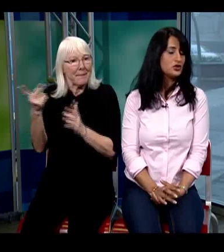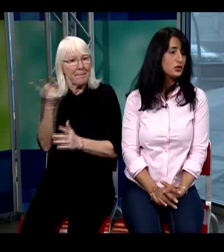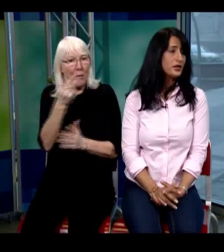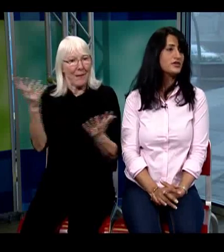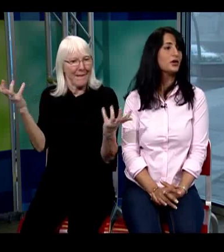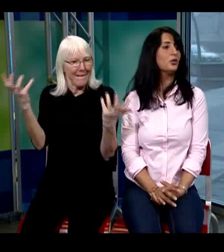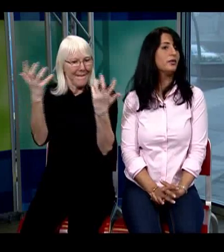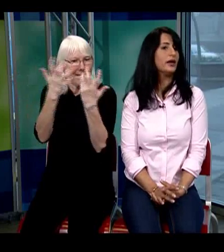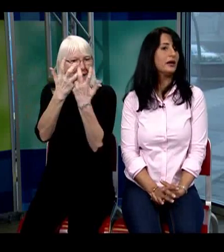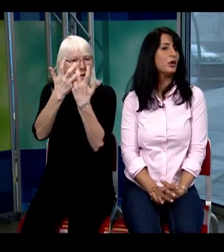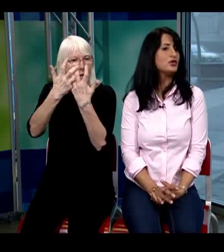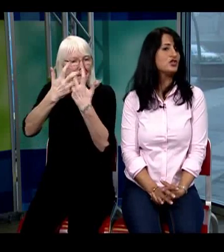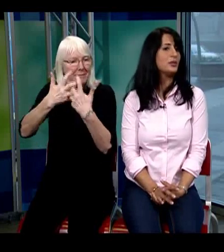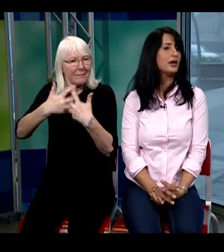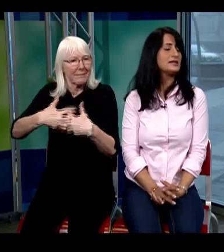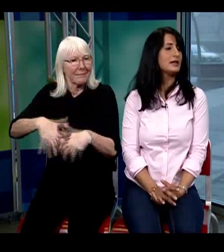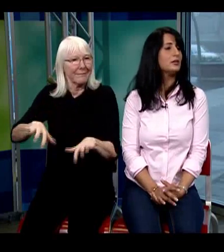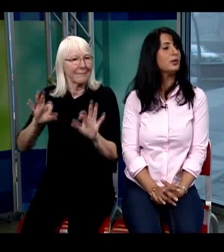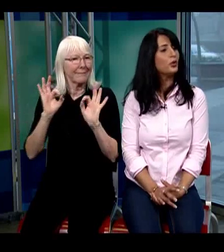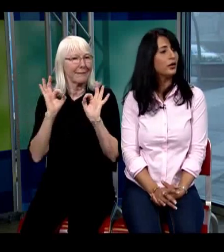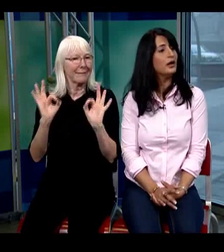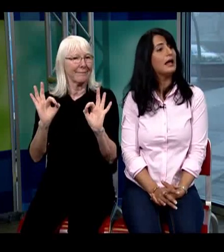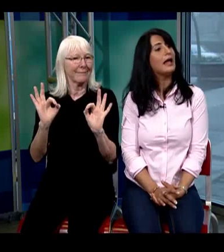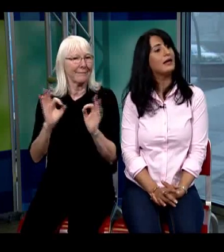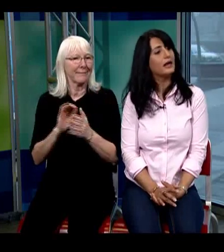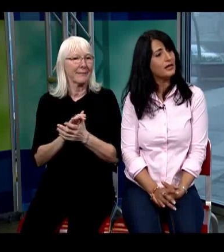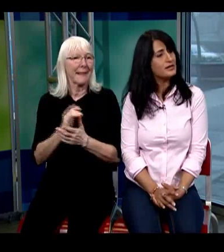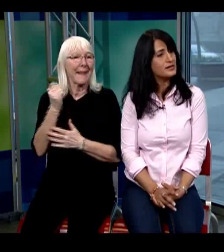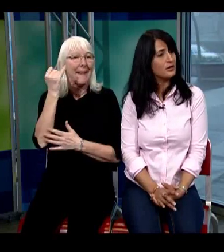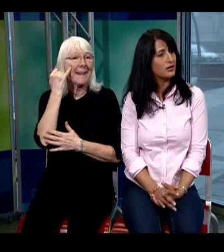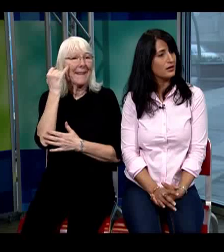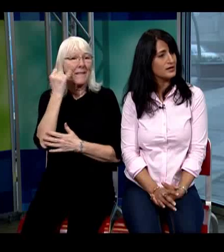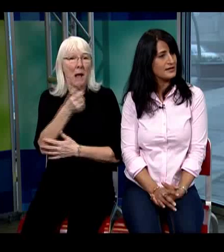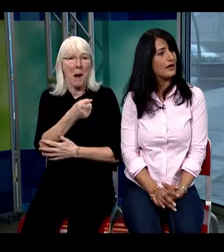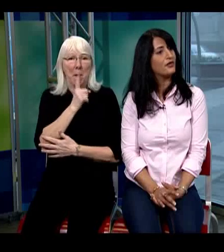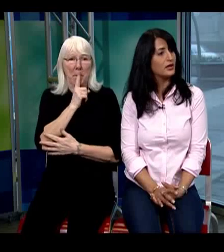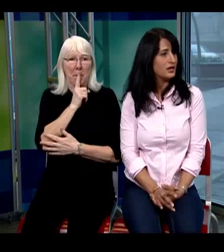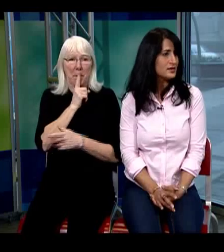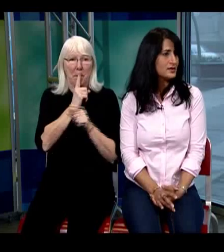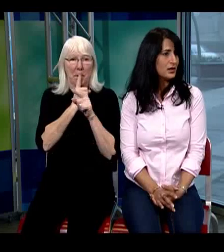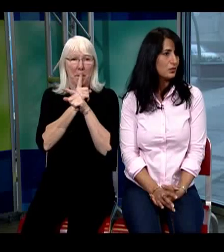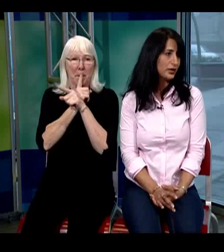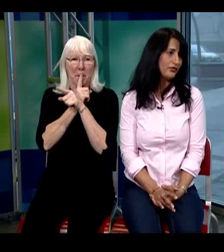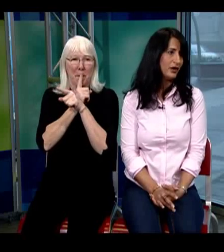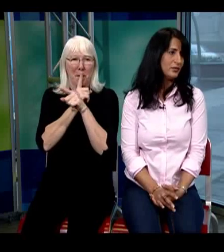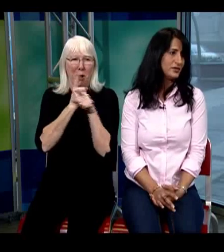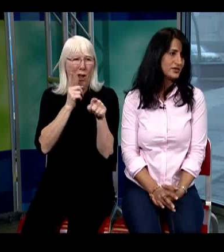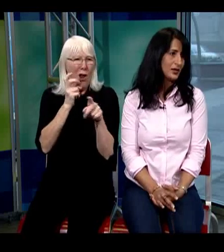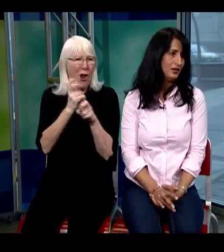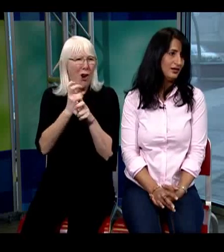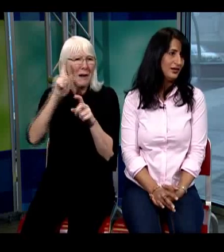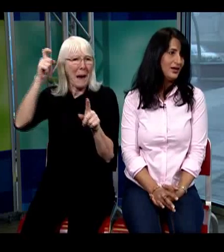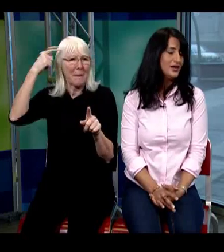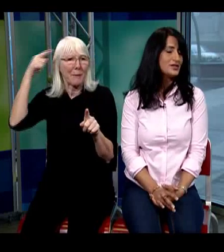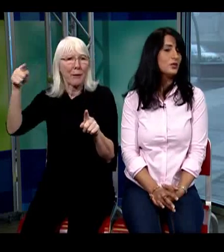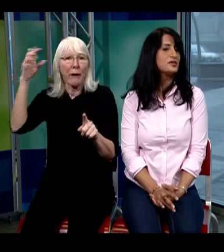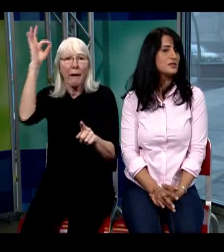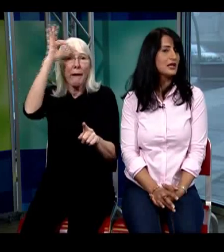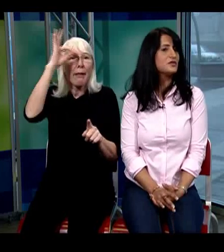doing so then I'm also jeopardizing the employer and his staff and his work environment as well so sometimes